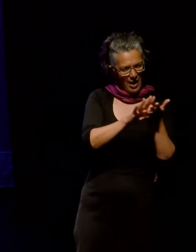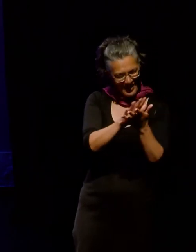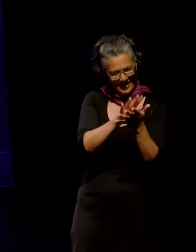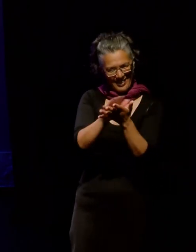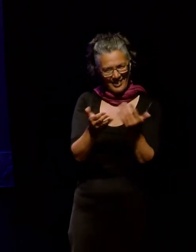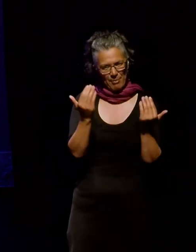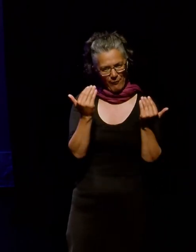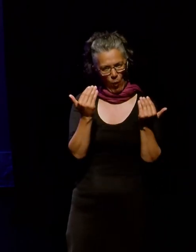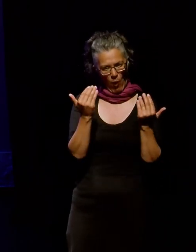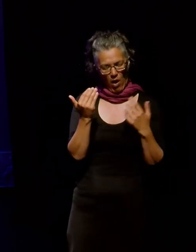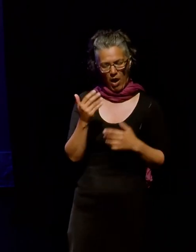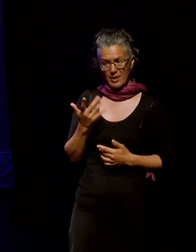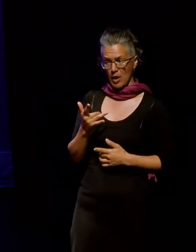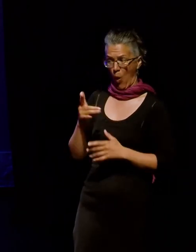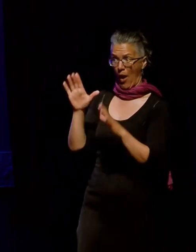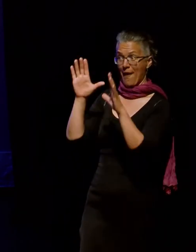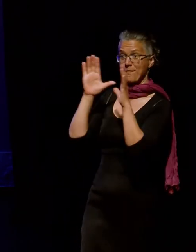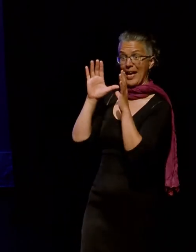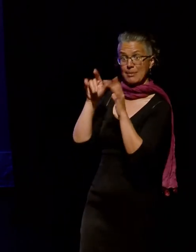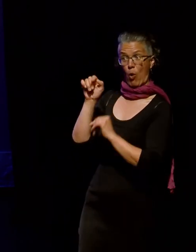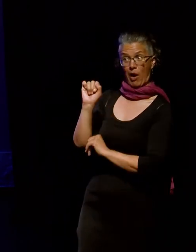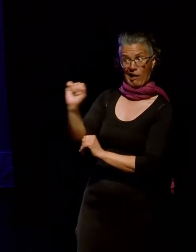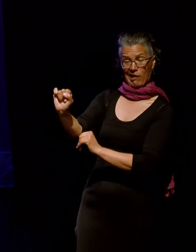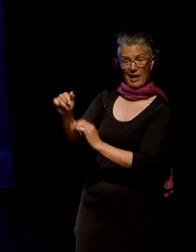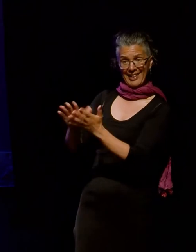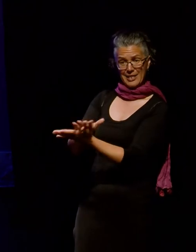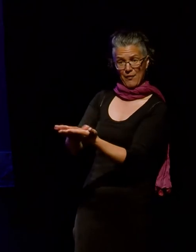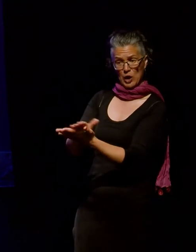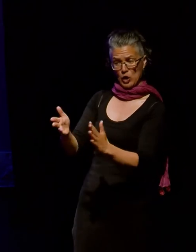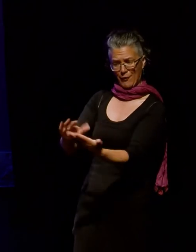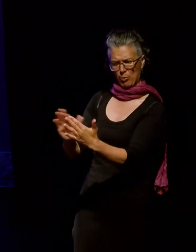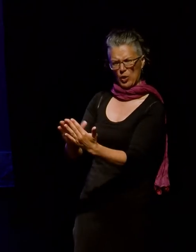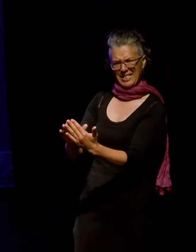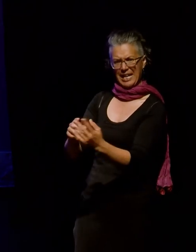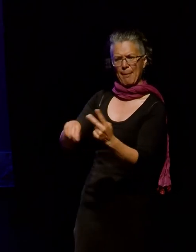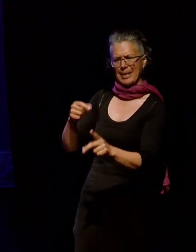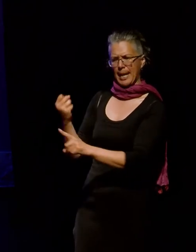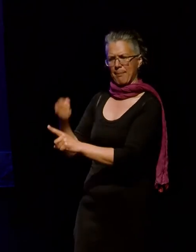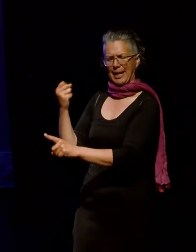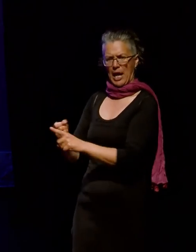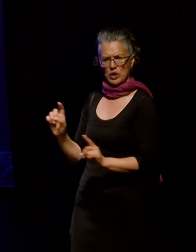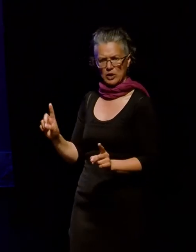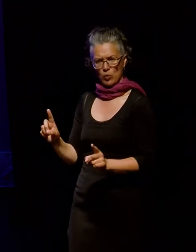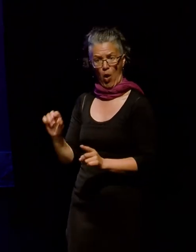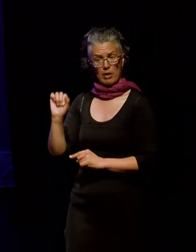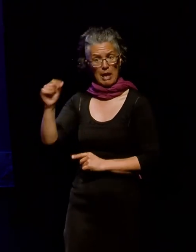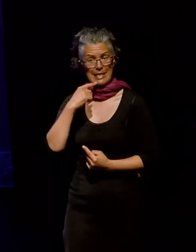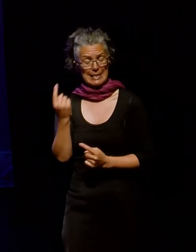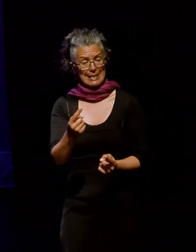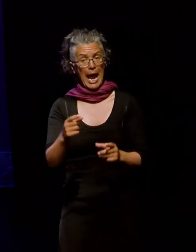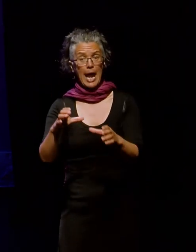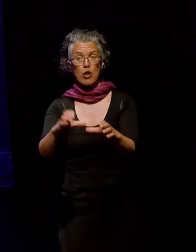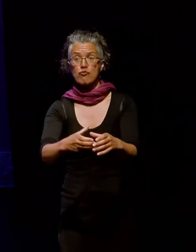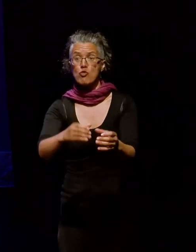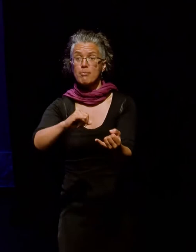focus on, however, is how Facebook defines community and the implications of that. Facebook describes its groups, which